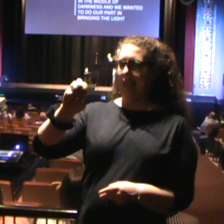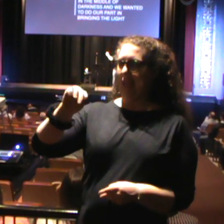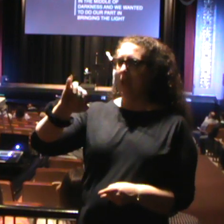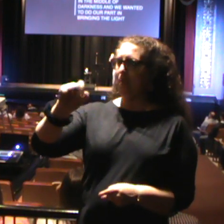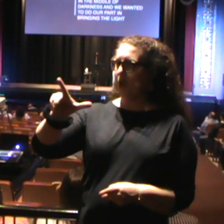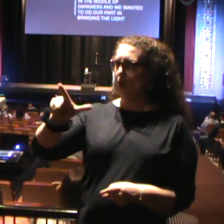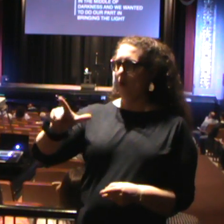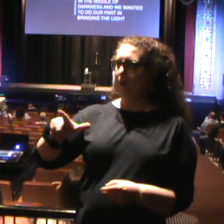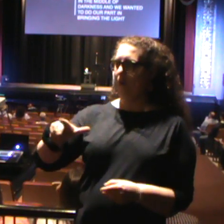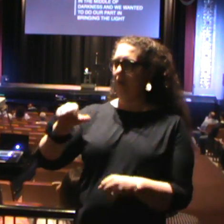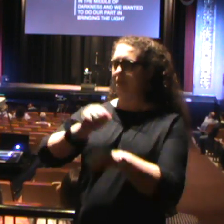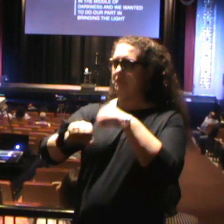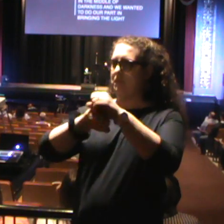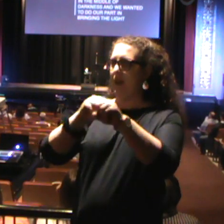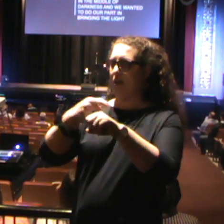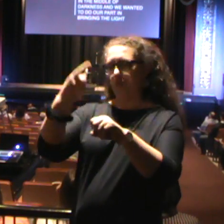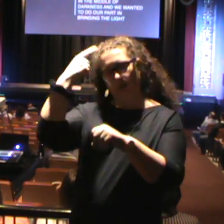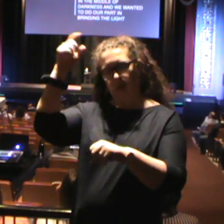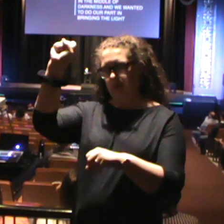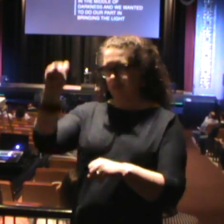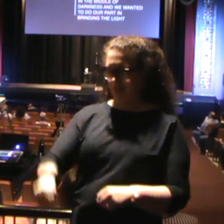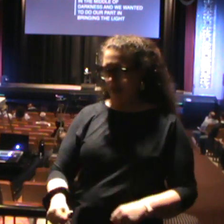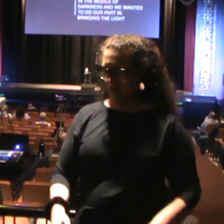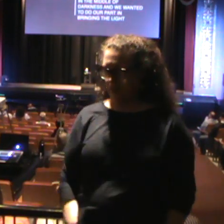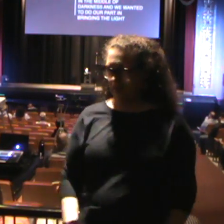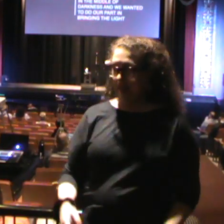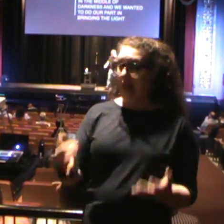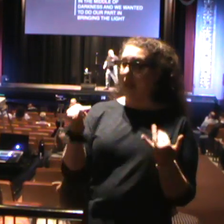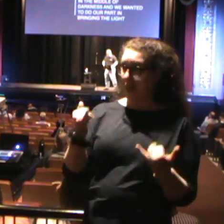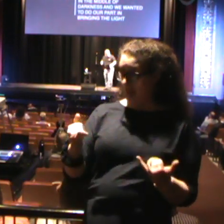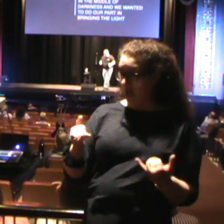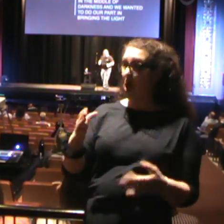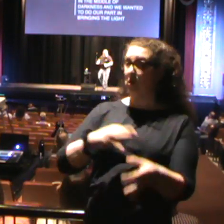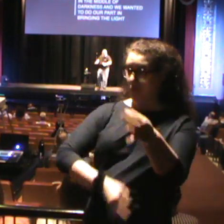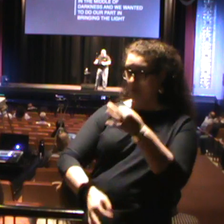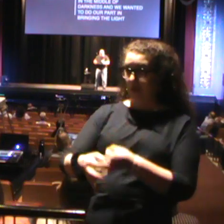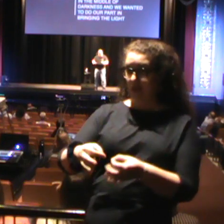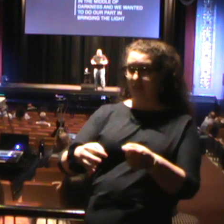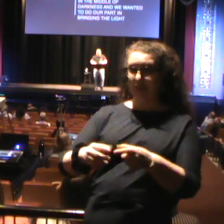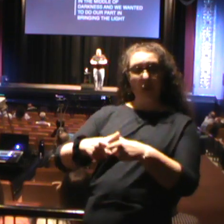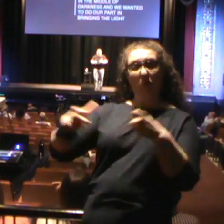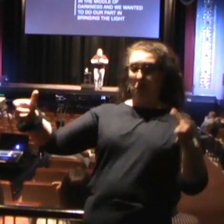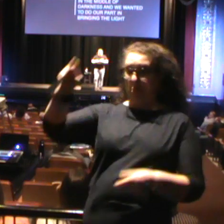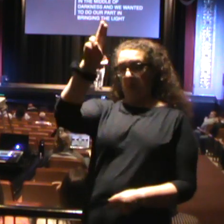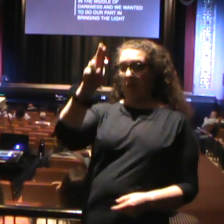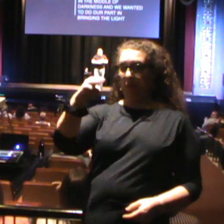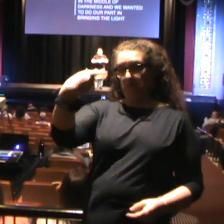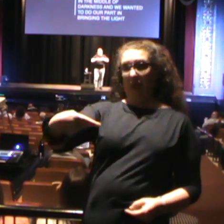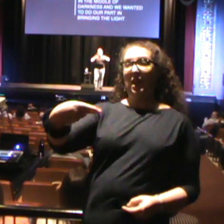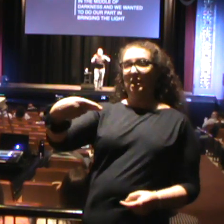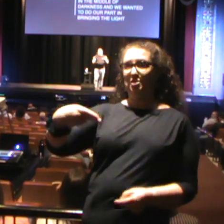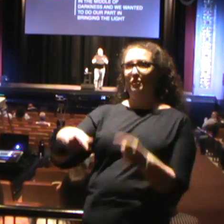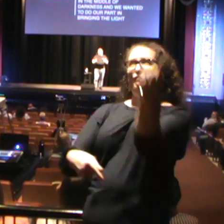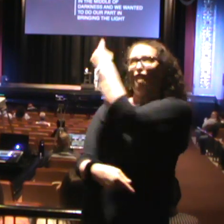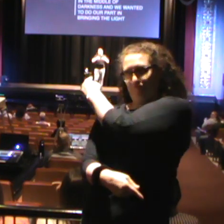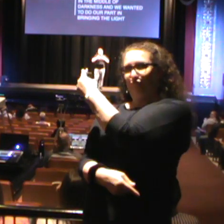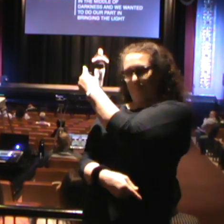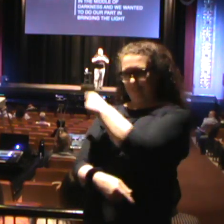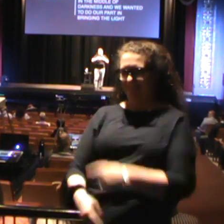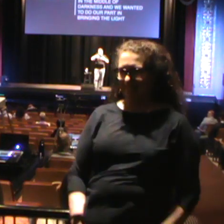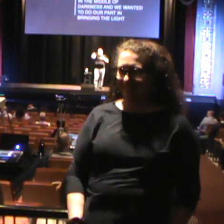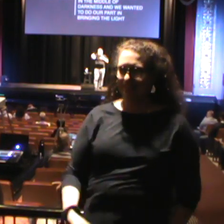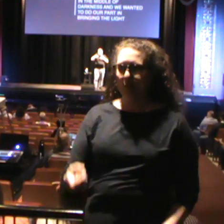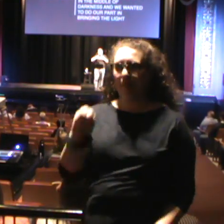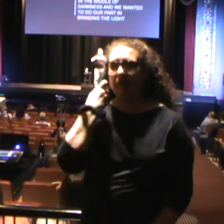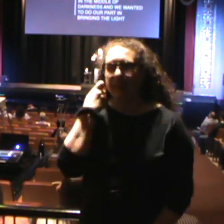They have since taken those down and replaced it with a big H when you come across the building. All right? So look, apparently the toxins that